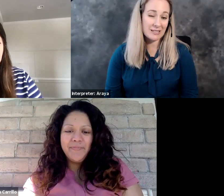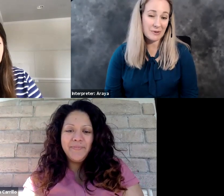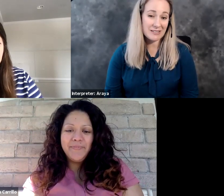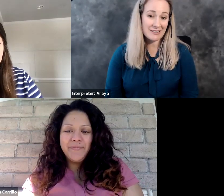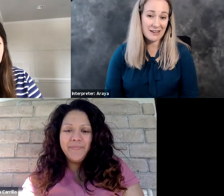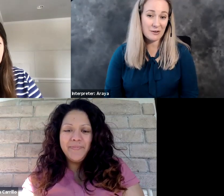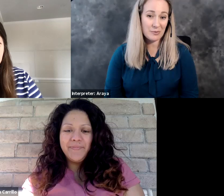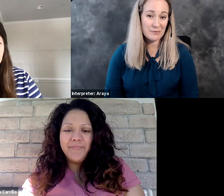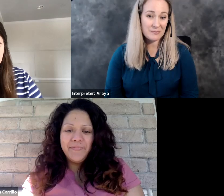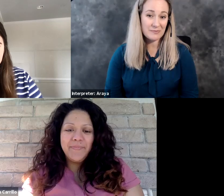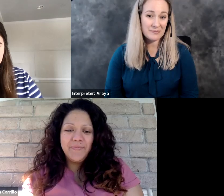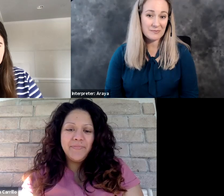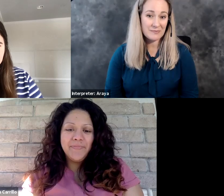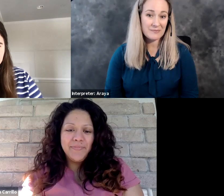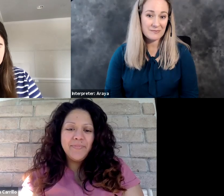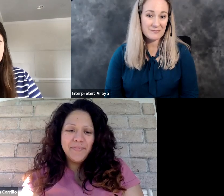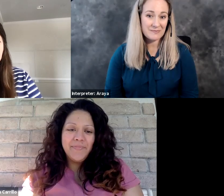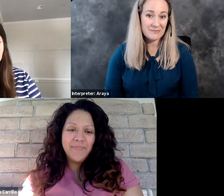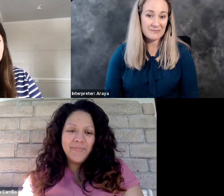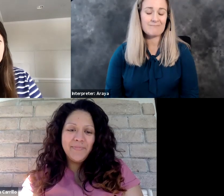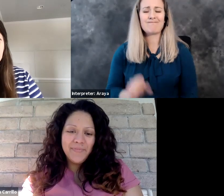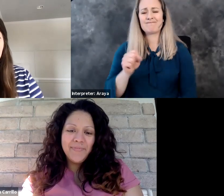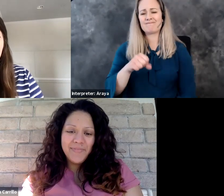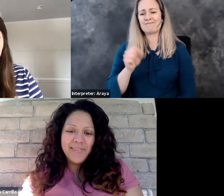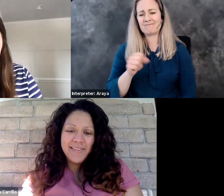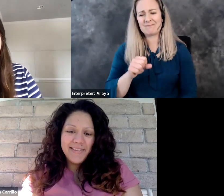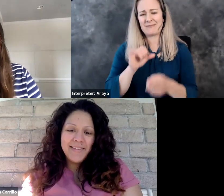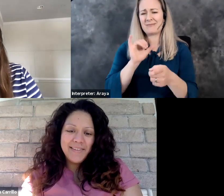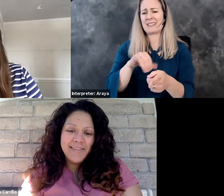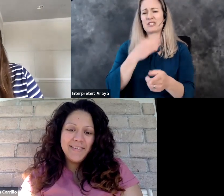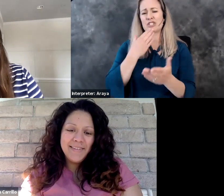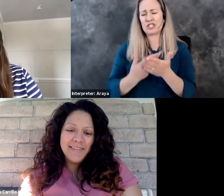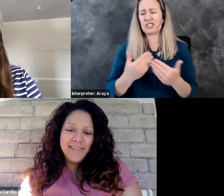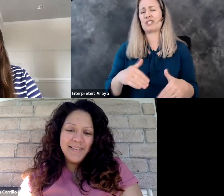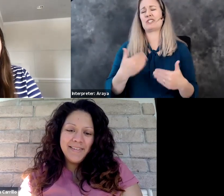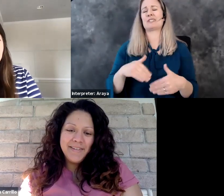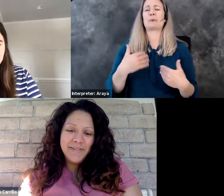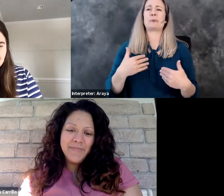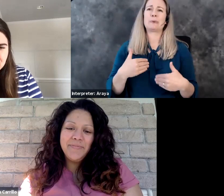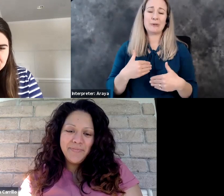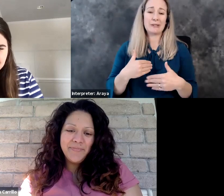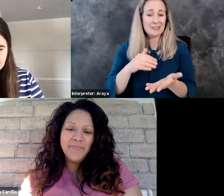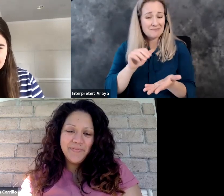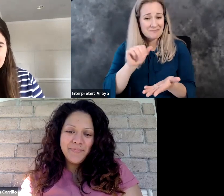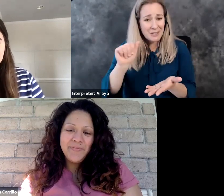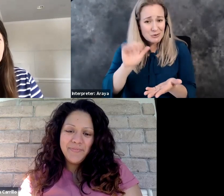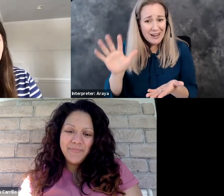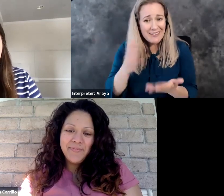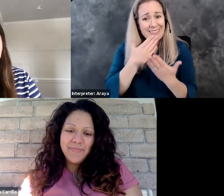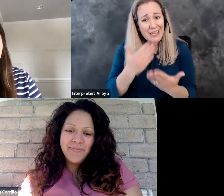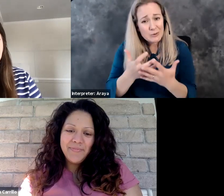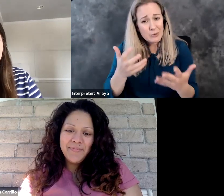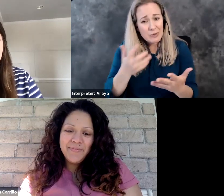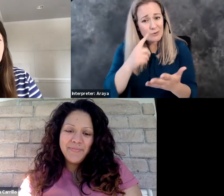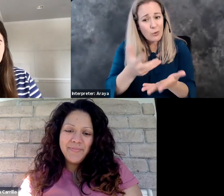know we can experience God's help. Hmm. That's good. Um, Andrea, thank you so much for having this conversation